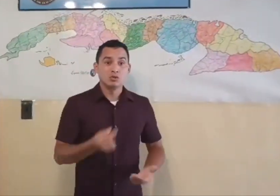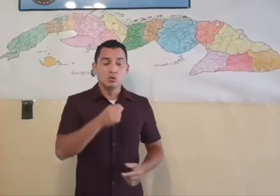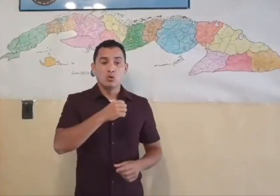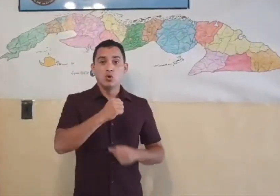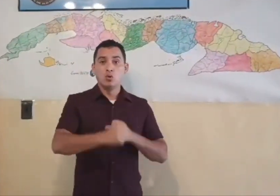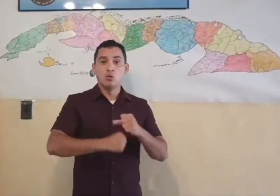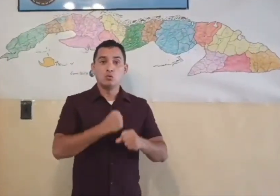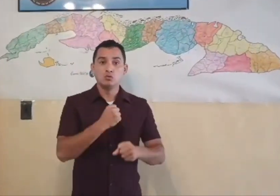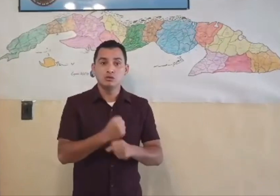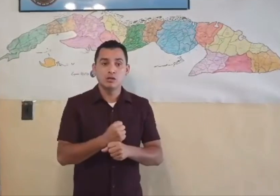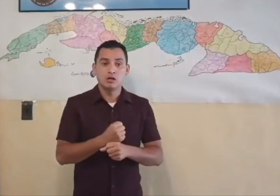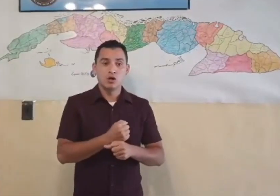municipalities,